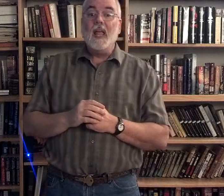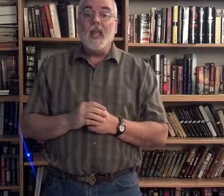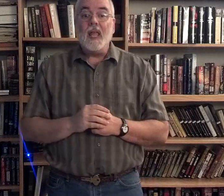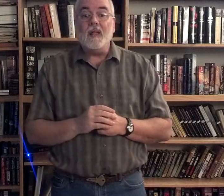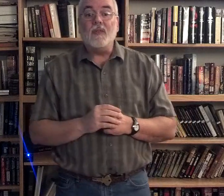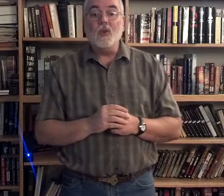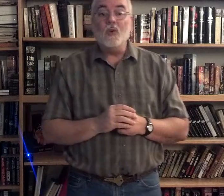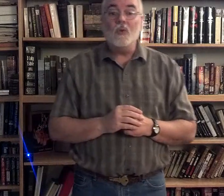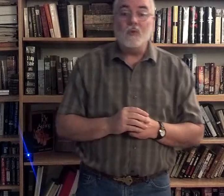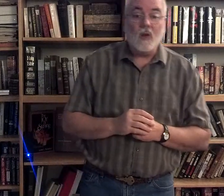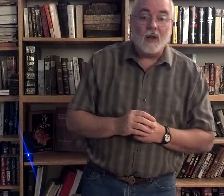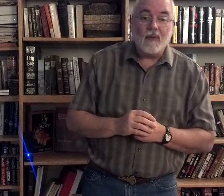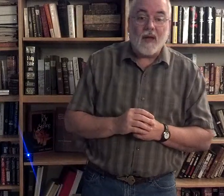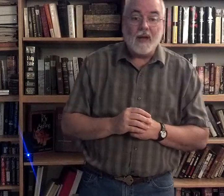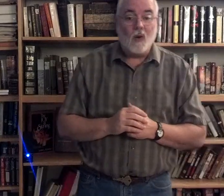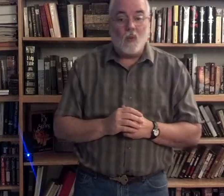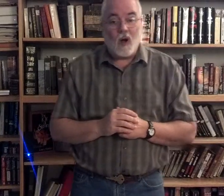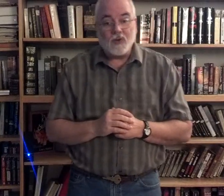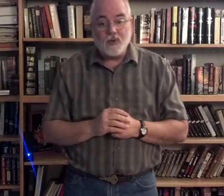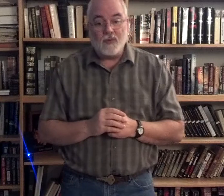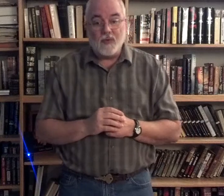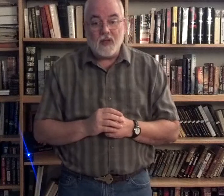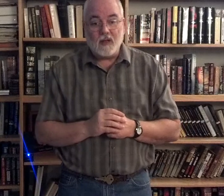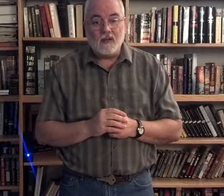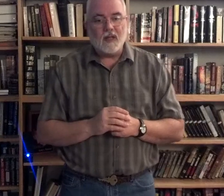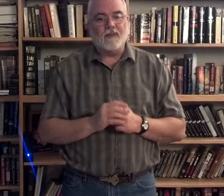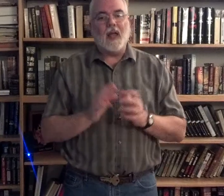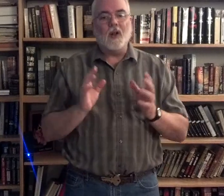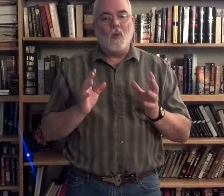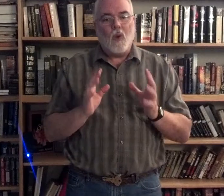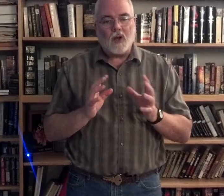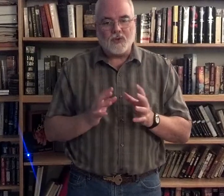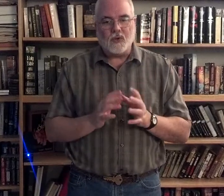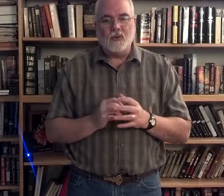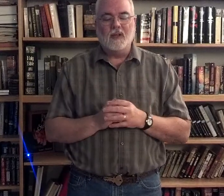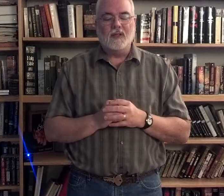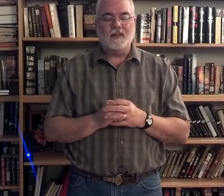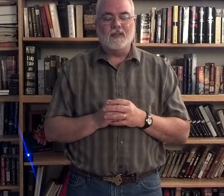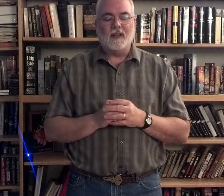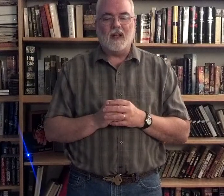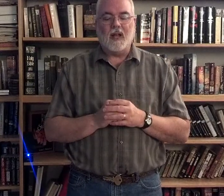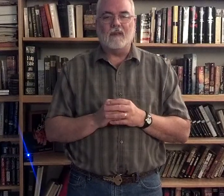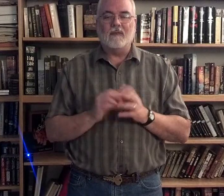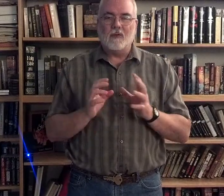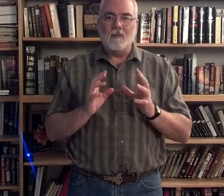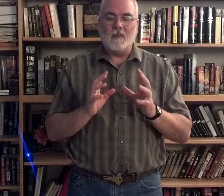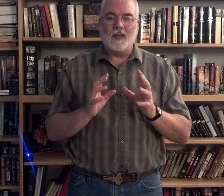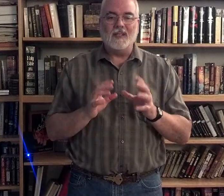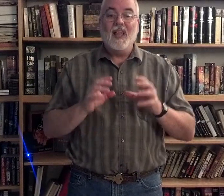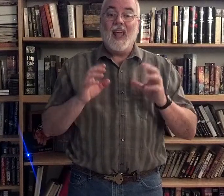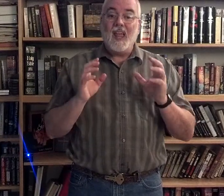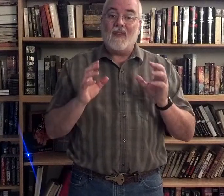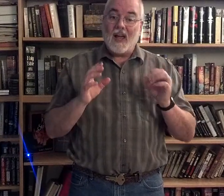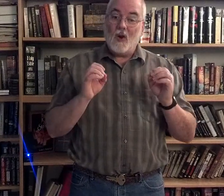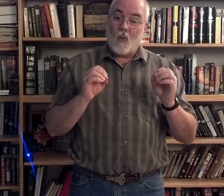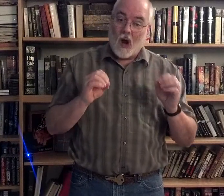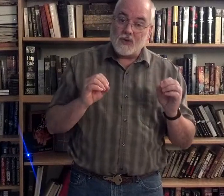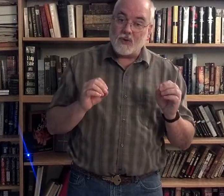If you, if I don't wash your feet, if I don't wash you, I gotta remember this, if I don't wash you,